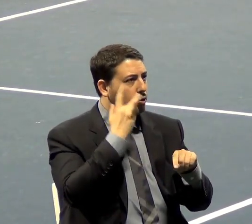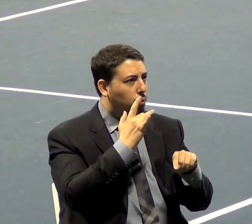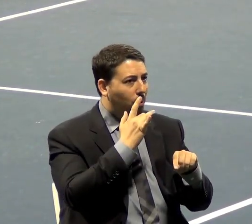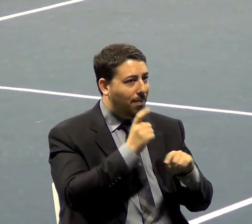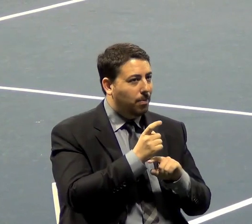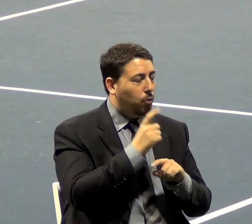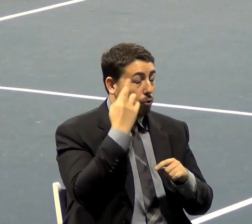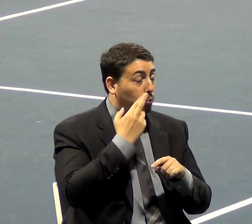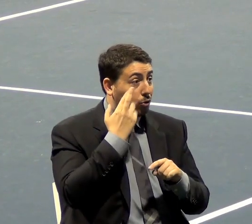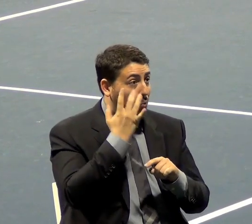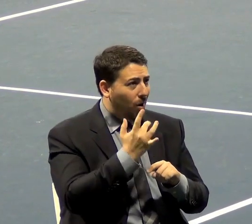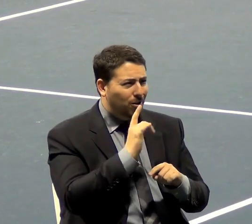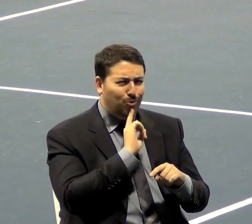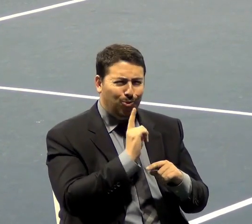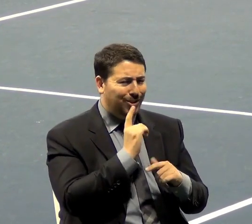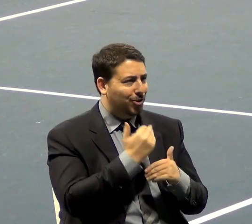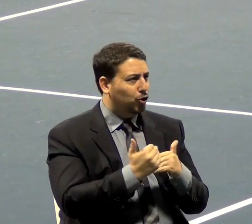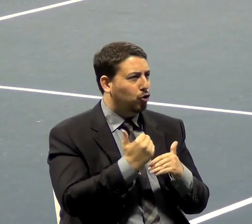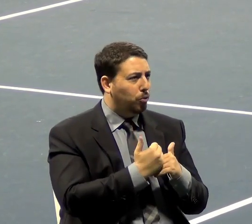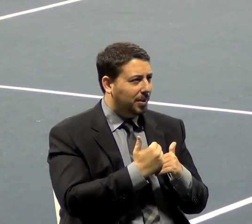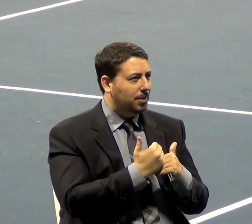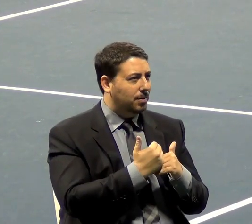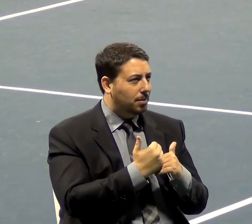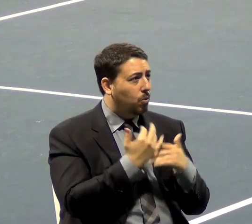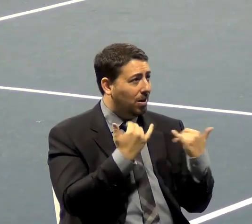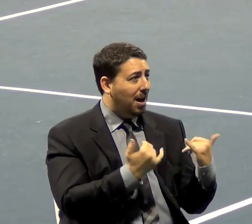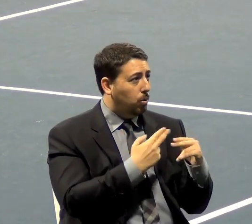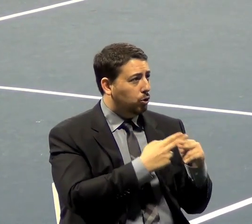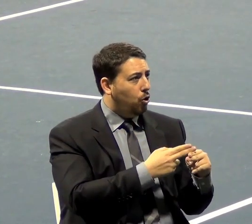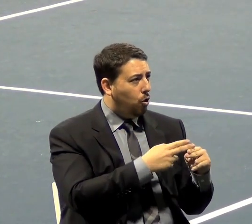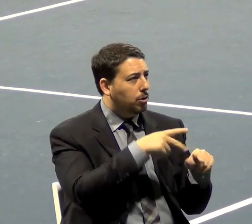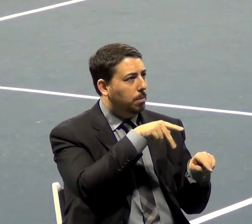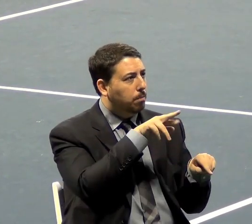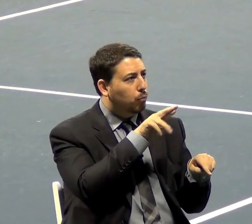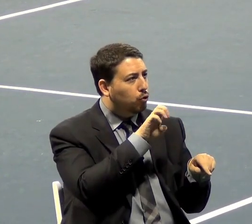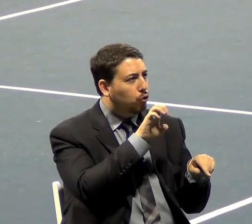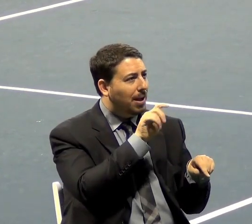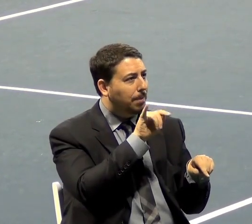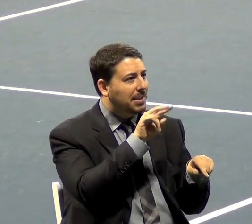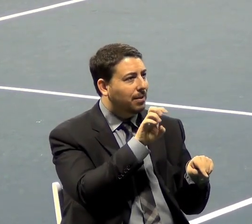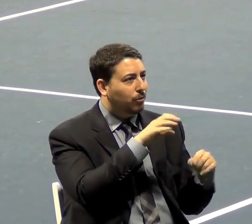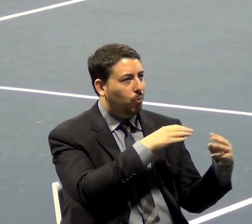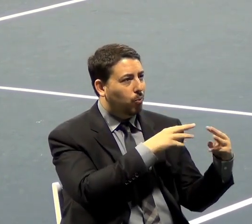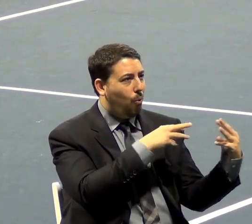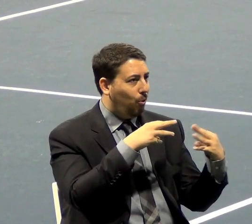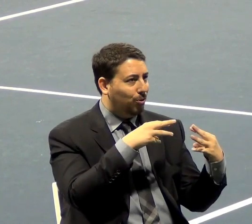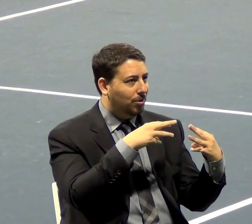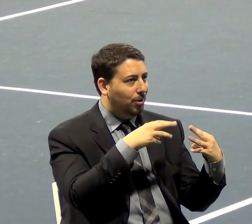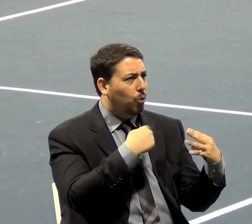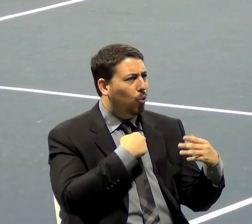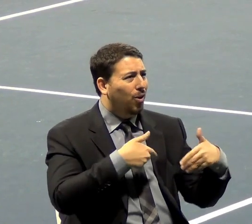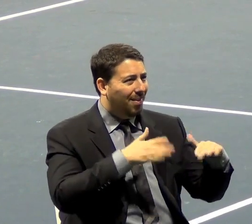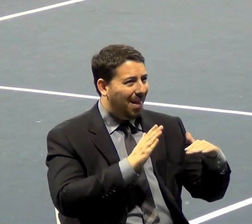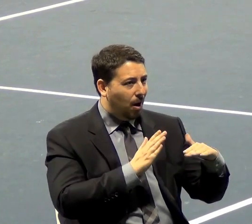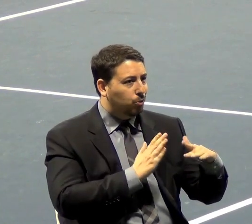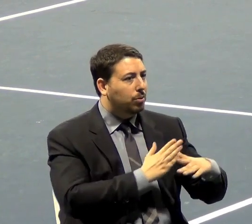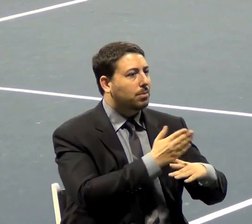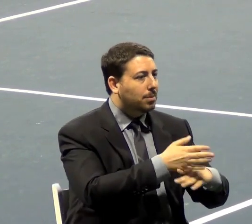so disturbing. Right now, it's called preemptive war. And we're allowed to preempt another country and go to war.